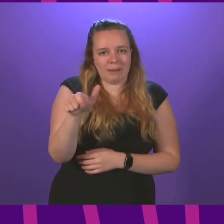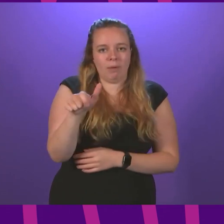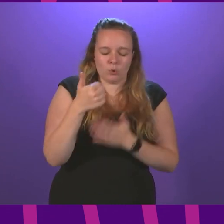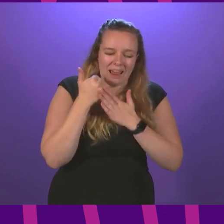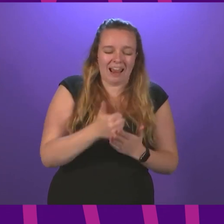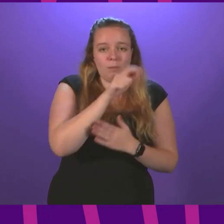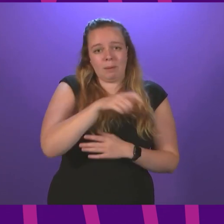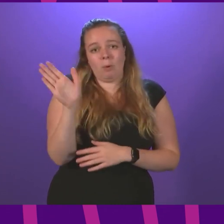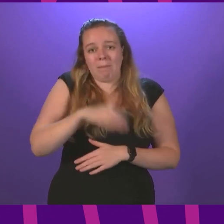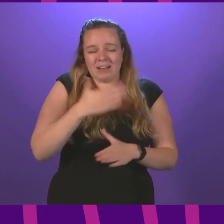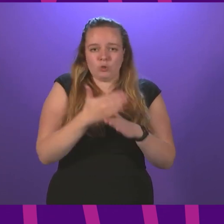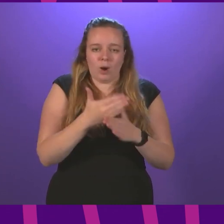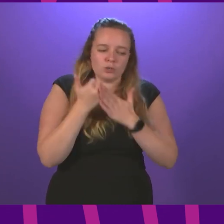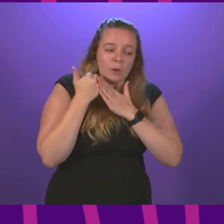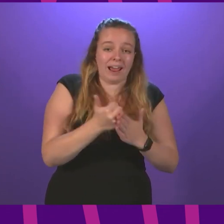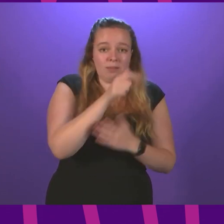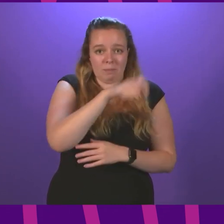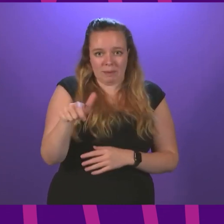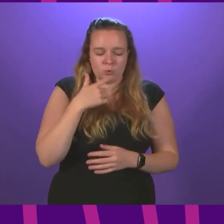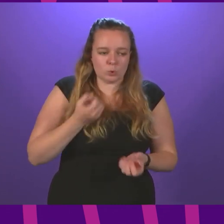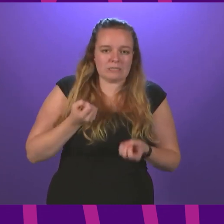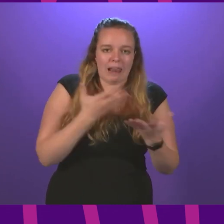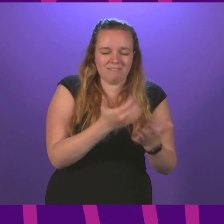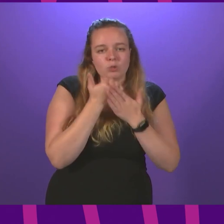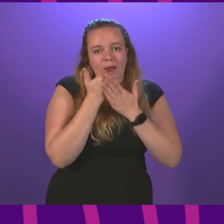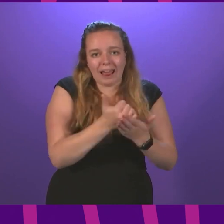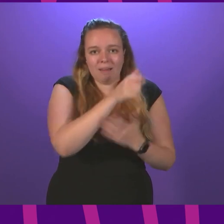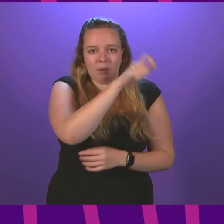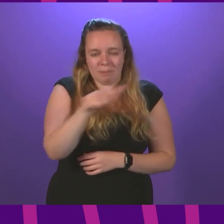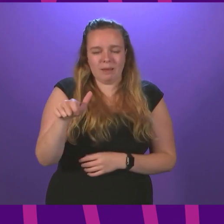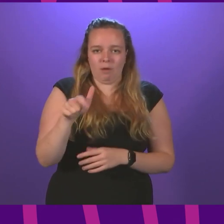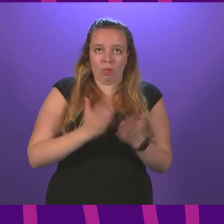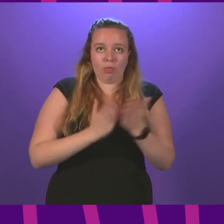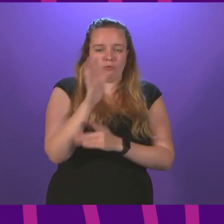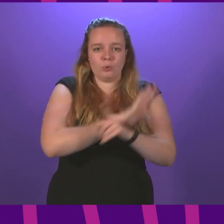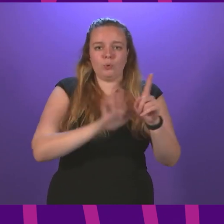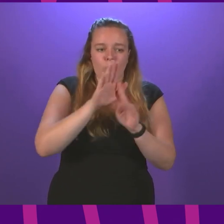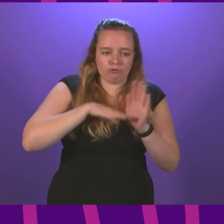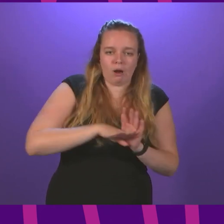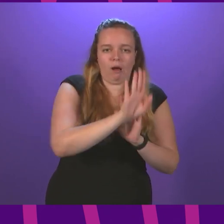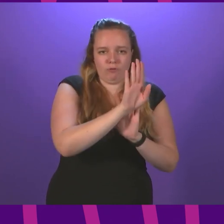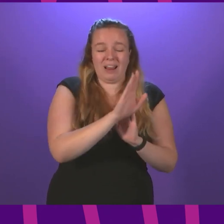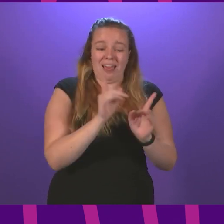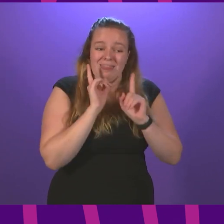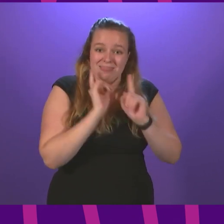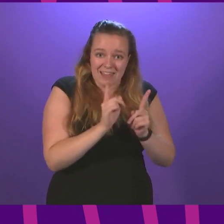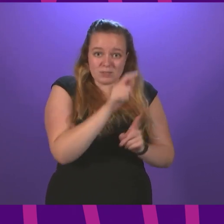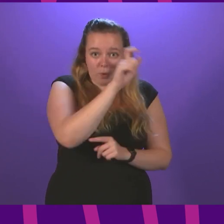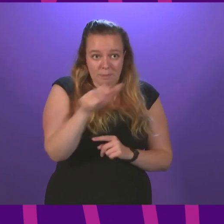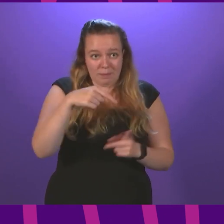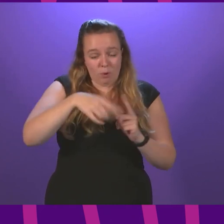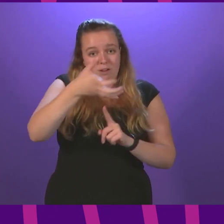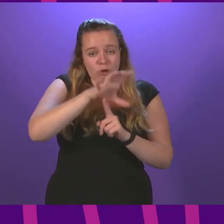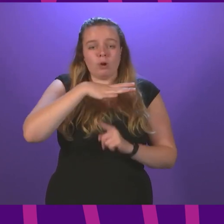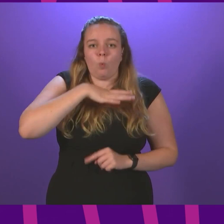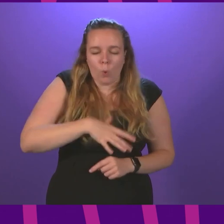back into work, to help people to deliver, and to help people throughout this recovery. That is what the people of this country